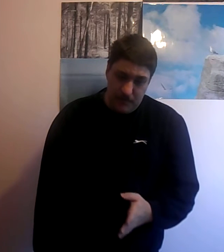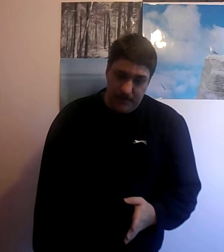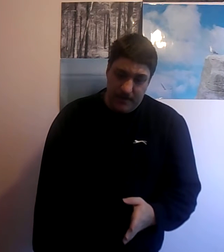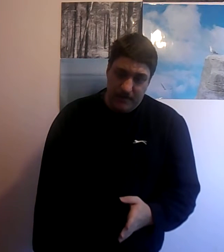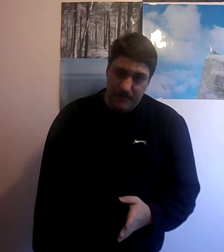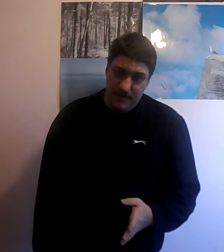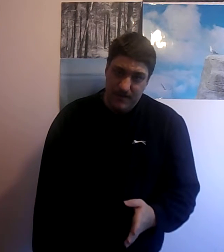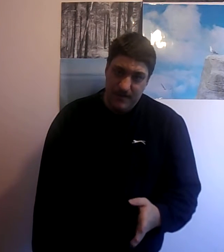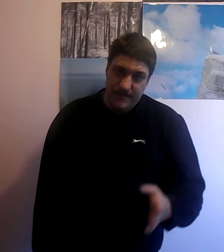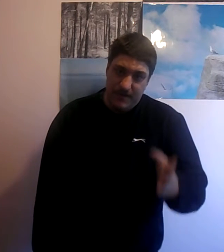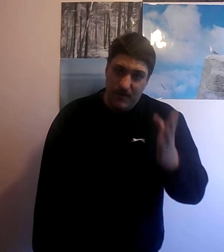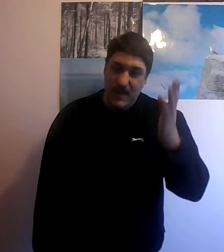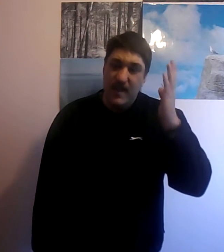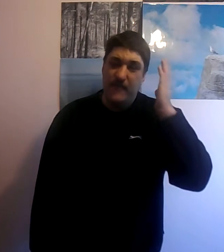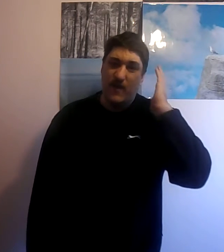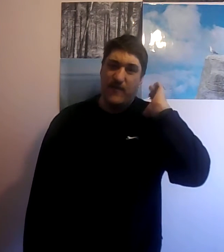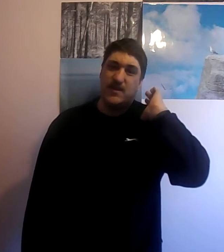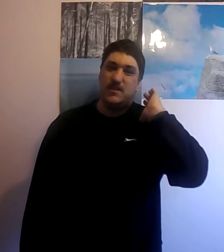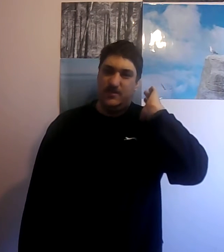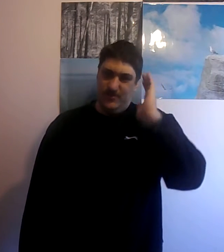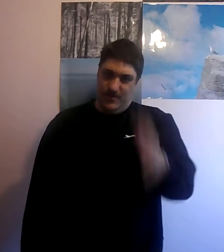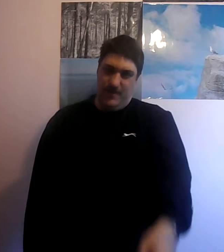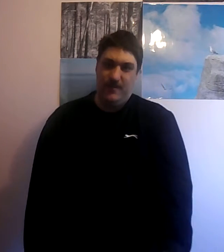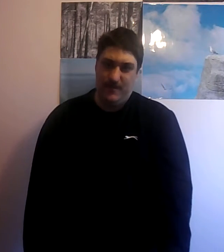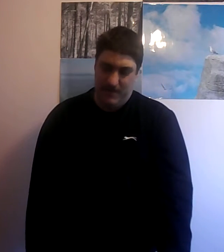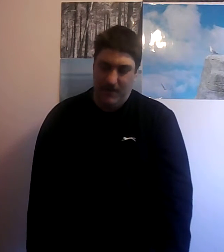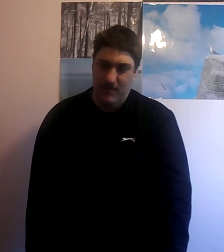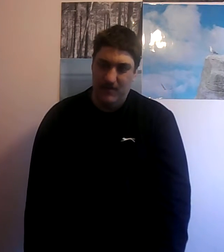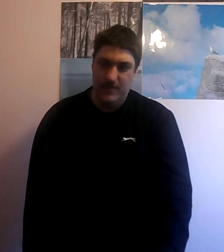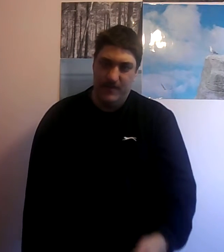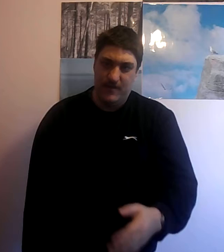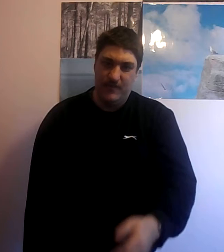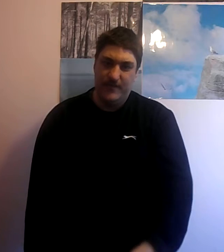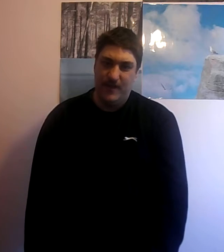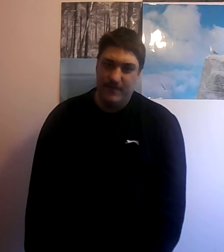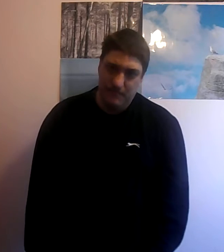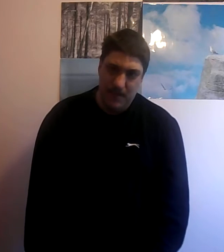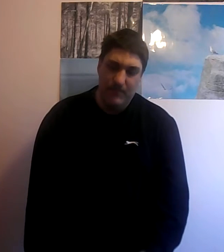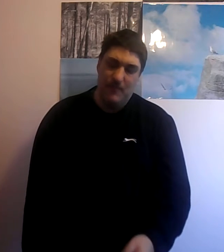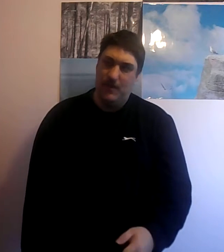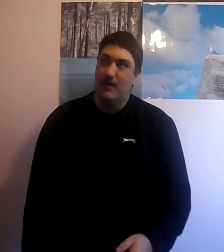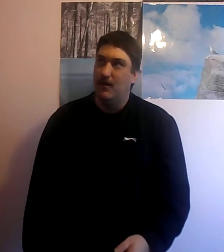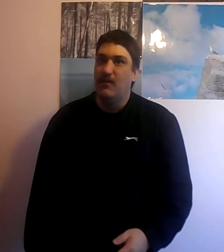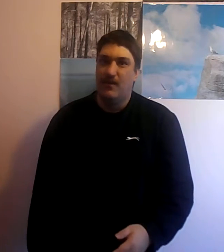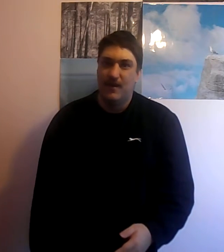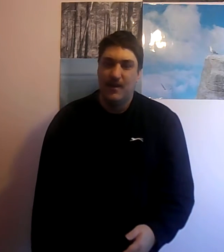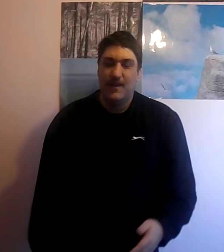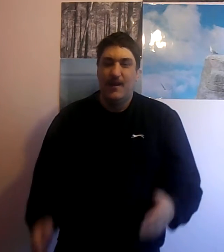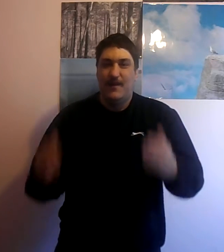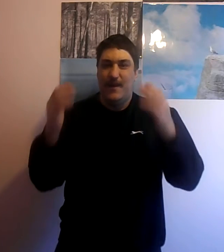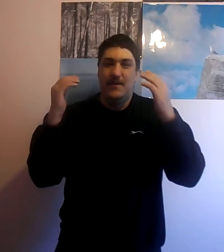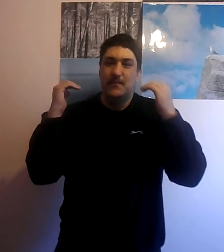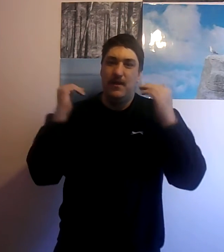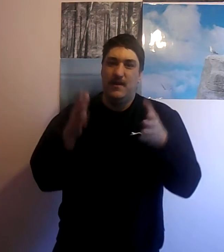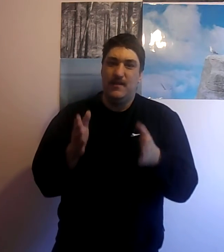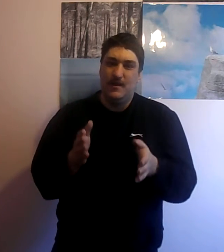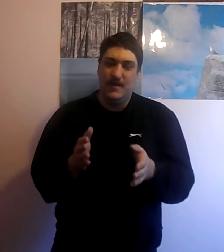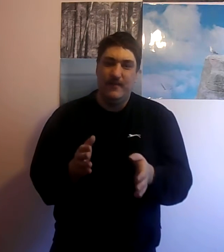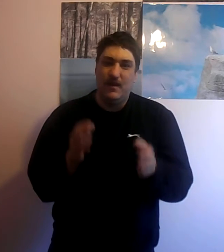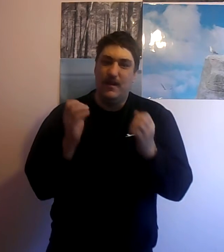enough so if you have actually enjoyed this con this content me rambling on then please leave a like